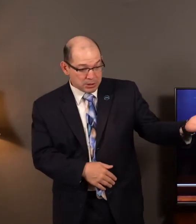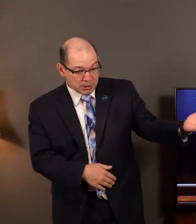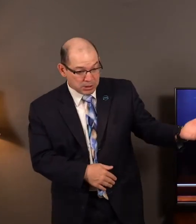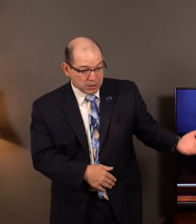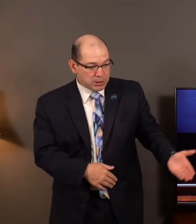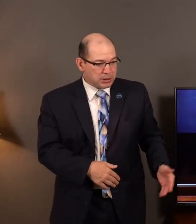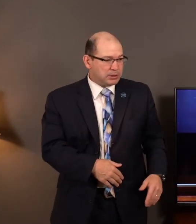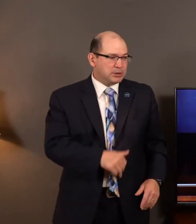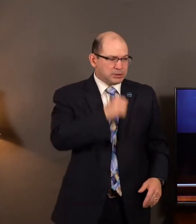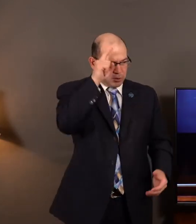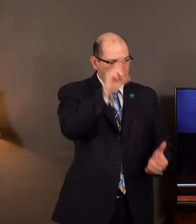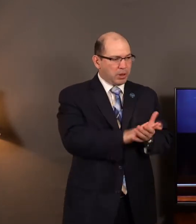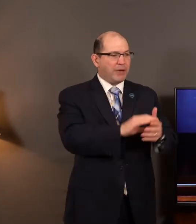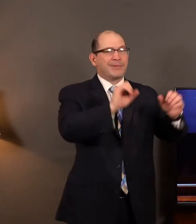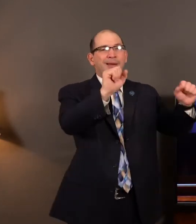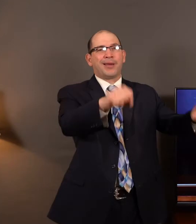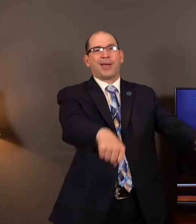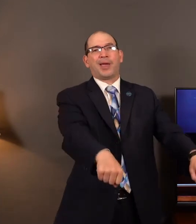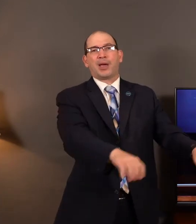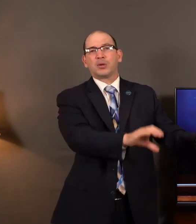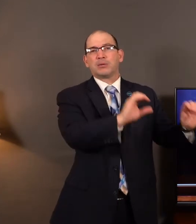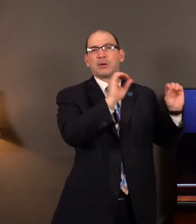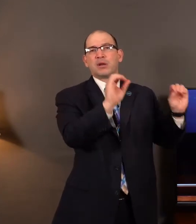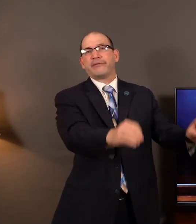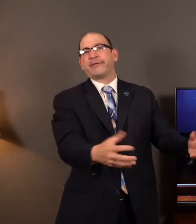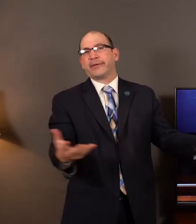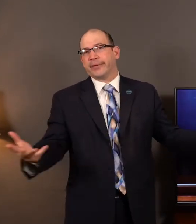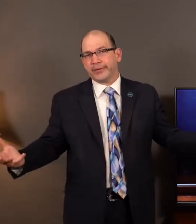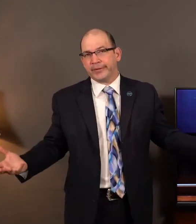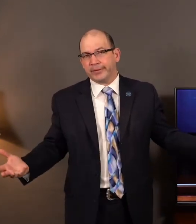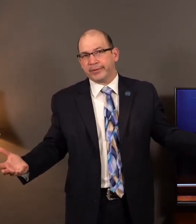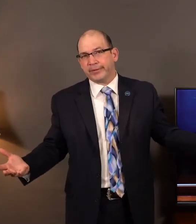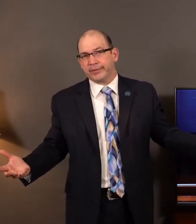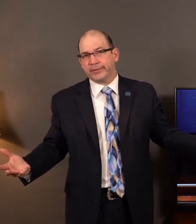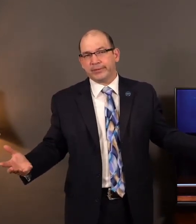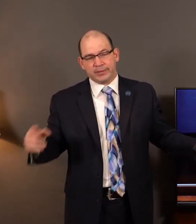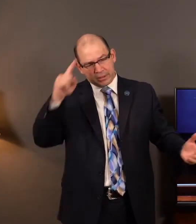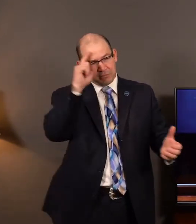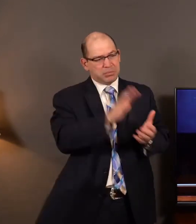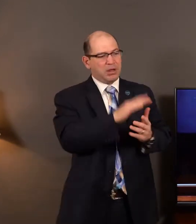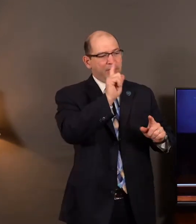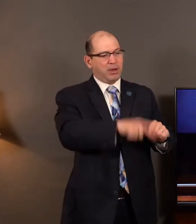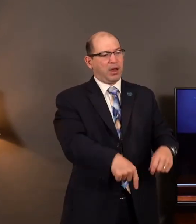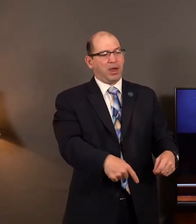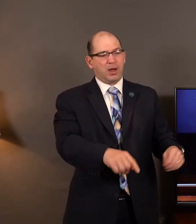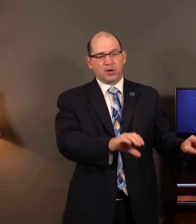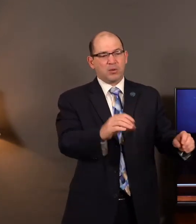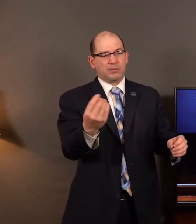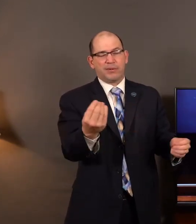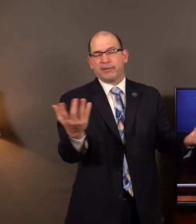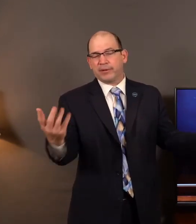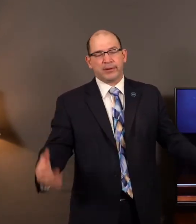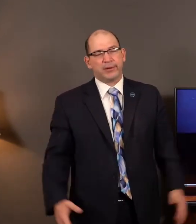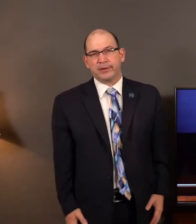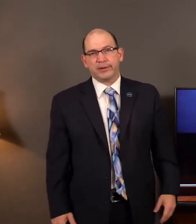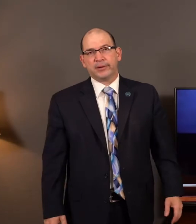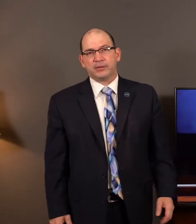believe they can do anything. They don't have anything to offer. I love the story of Joshua